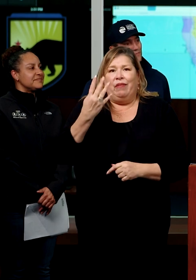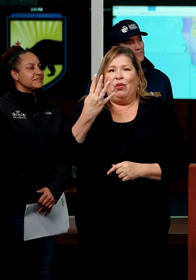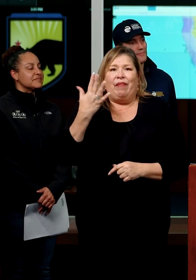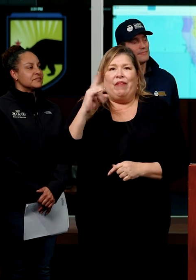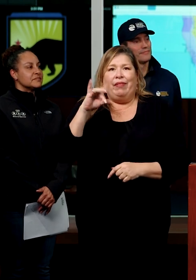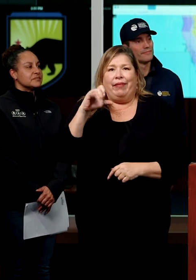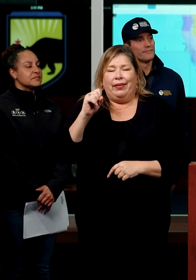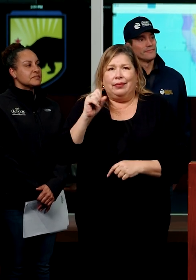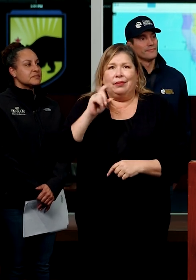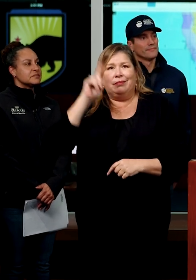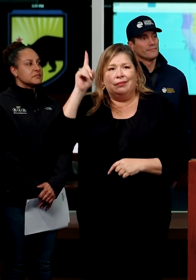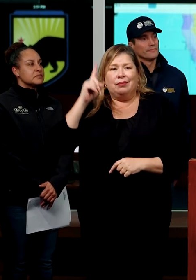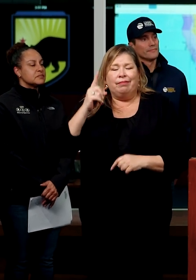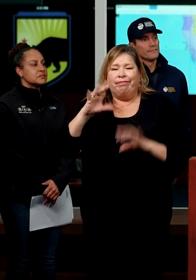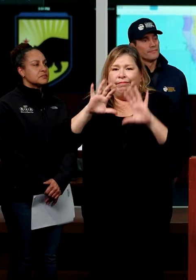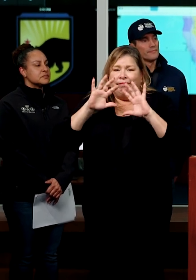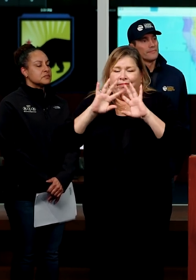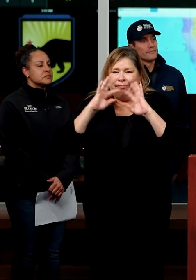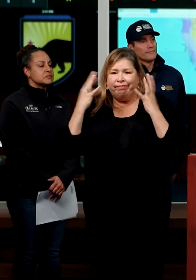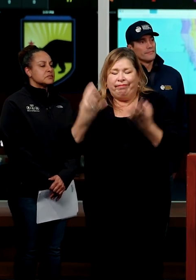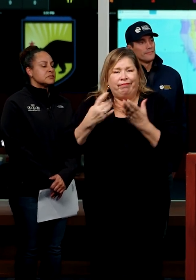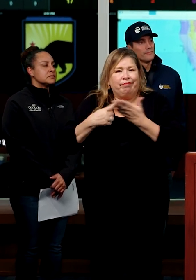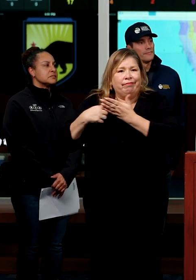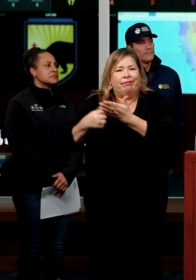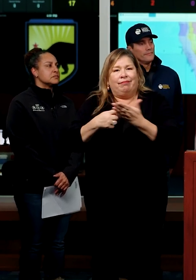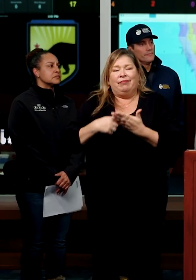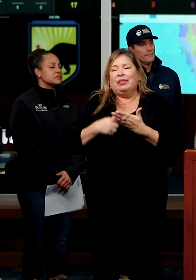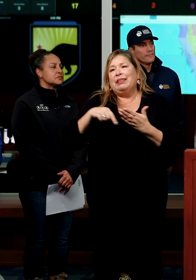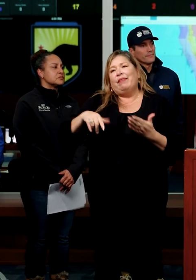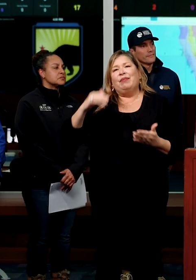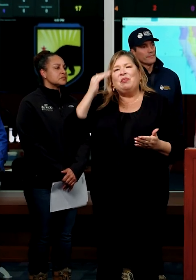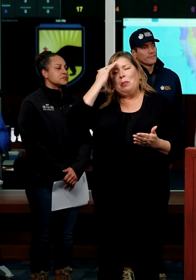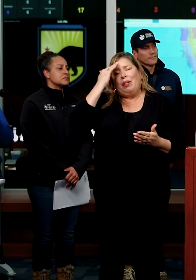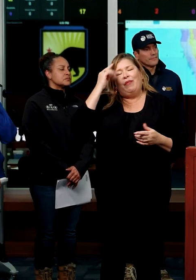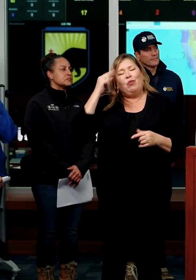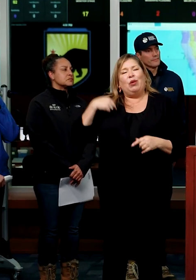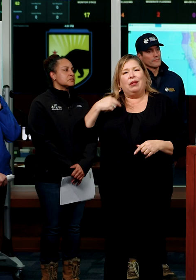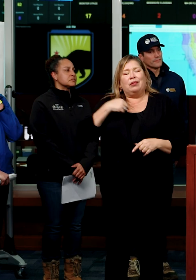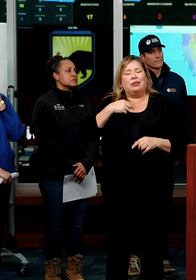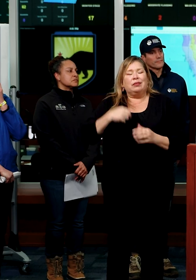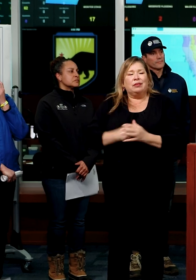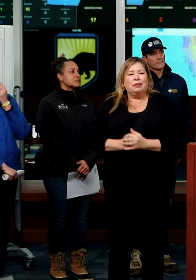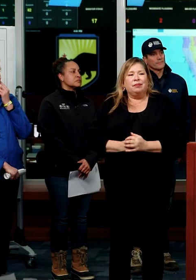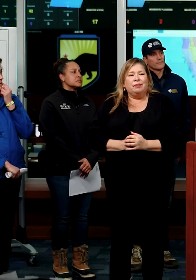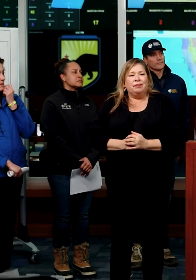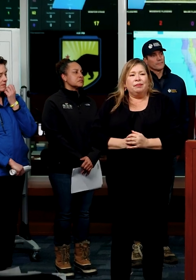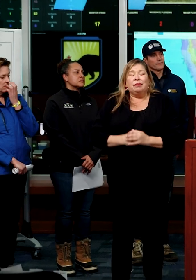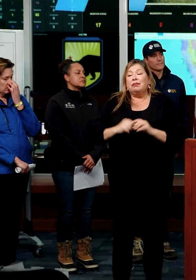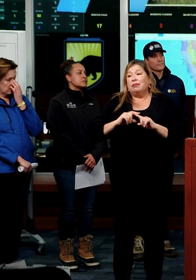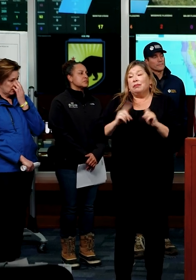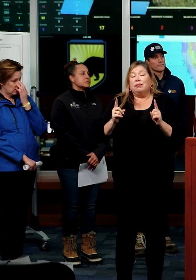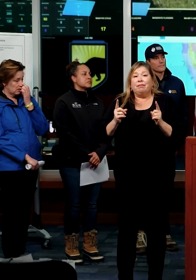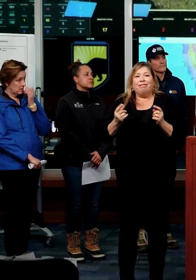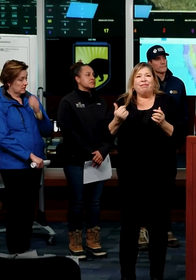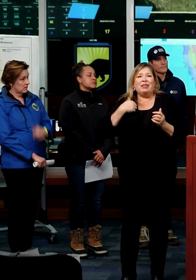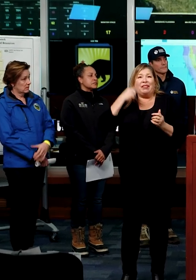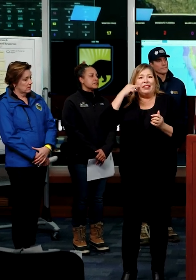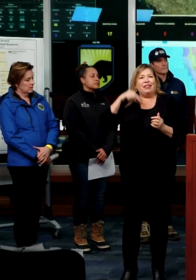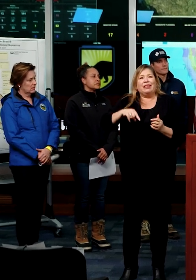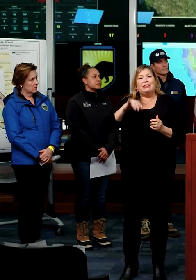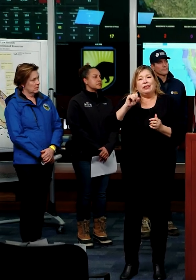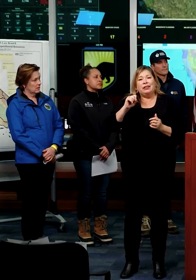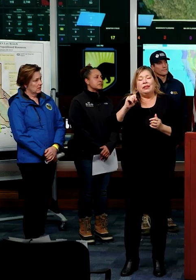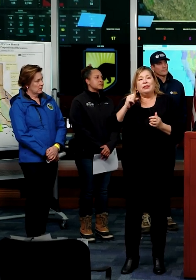upstairs and, uh, you know, this is a familiar place for all of us, but, uh, you know, this is, I think, you know, a